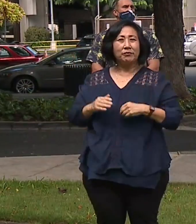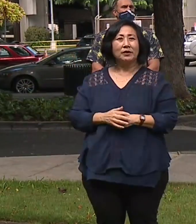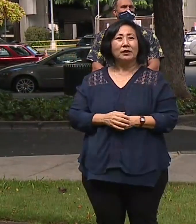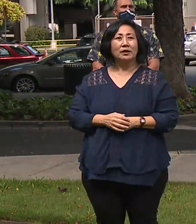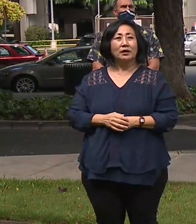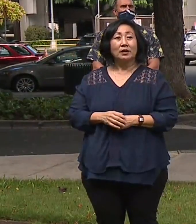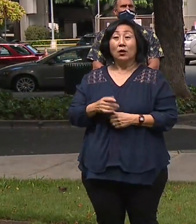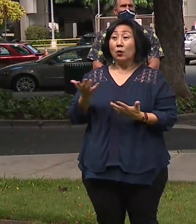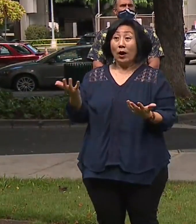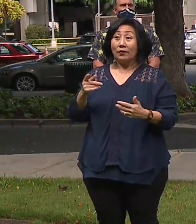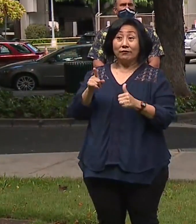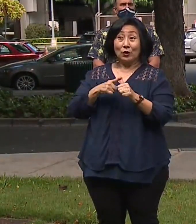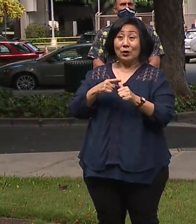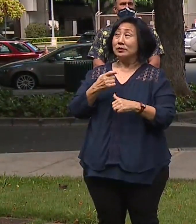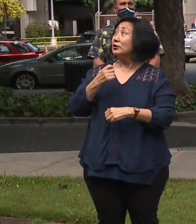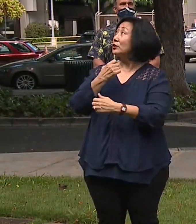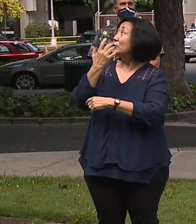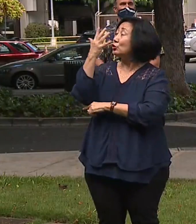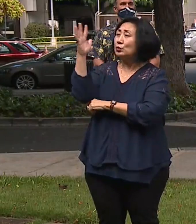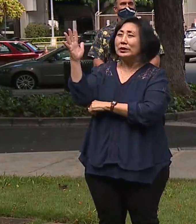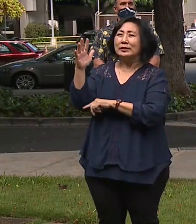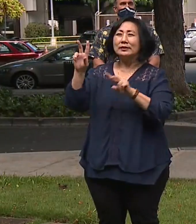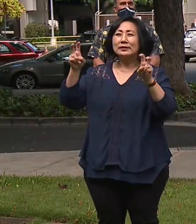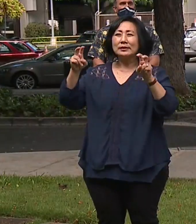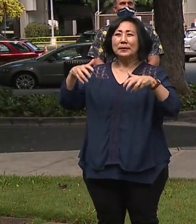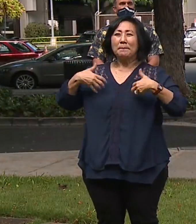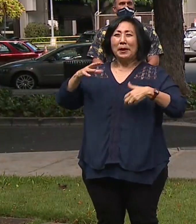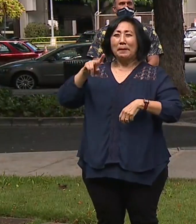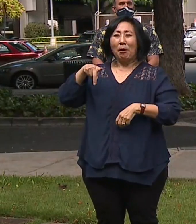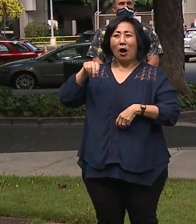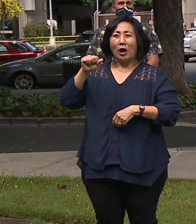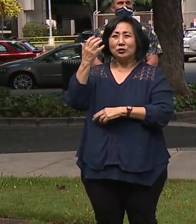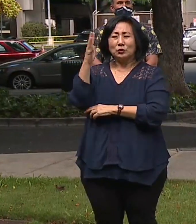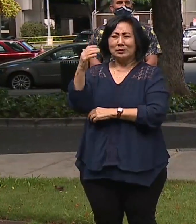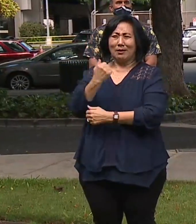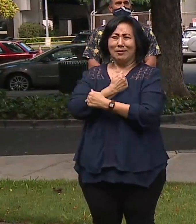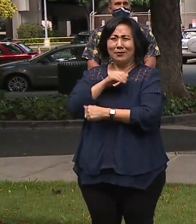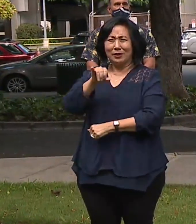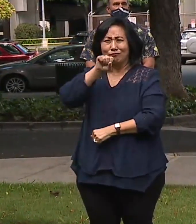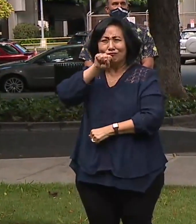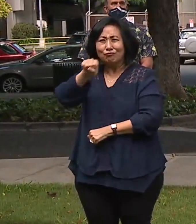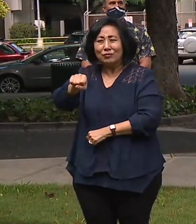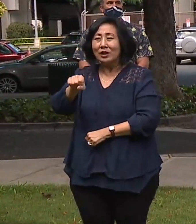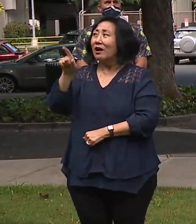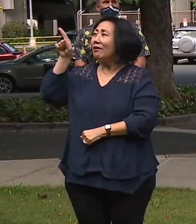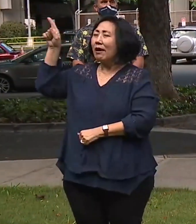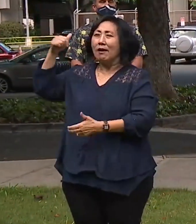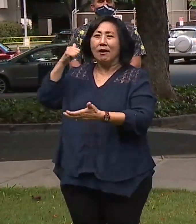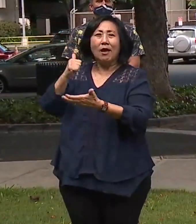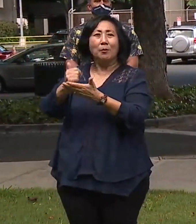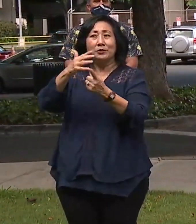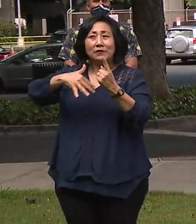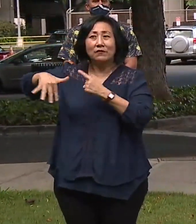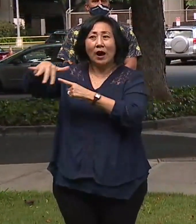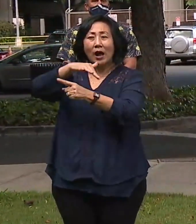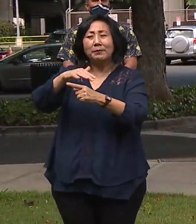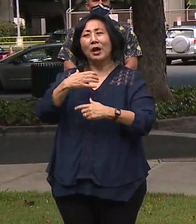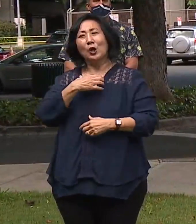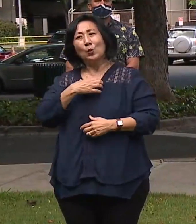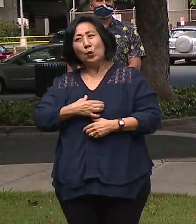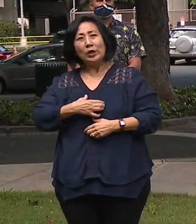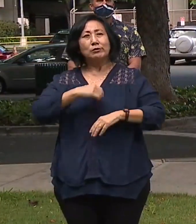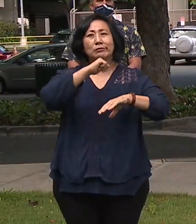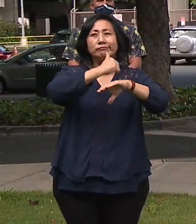lot of ways. mean, one, I love the trees here, the monkey pods, and what they're doing for our environment, and I wish we could plant more of these all over our city.